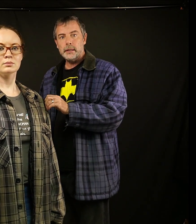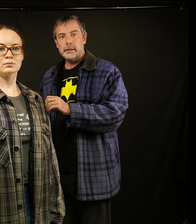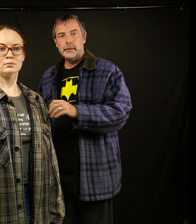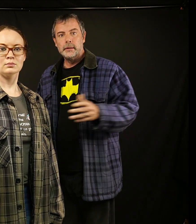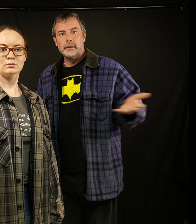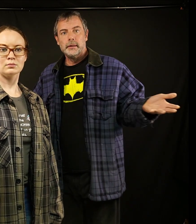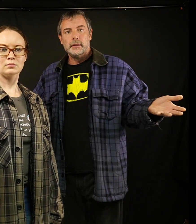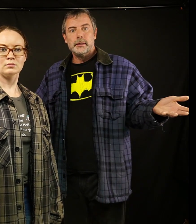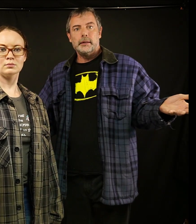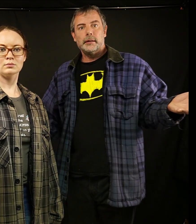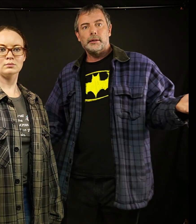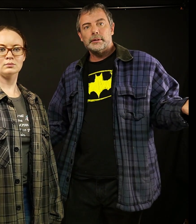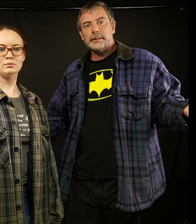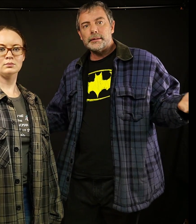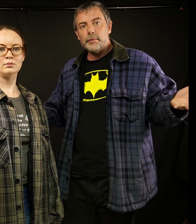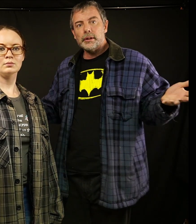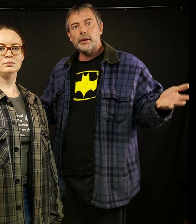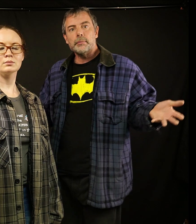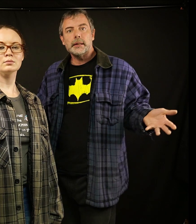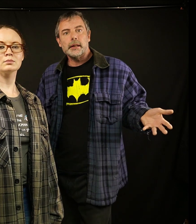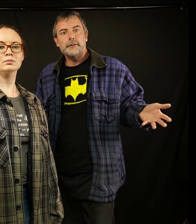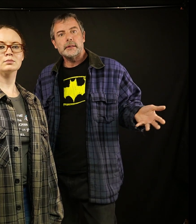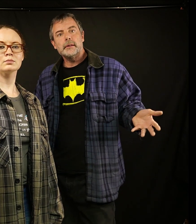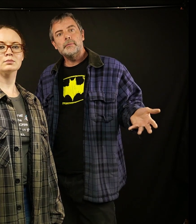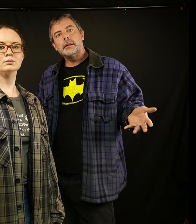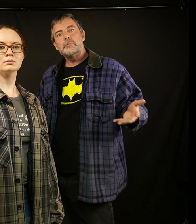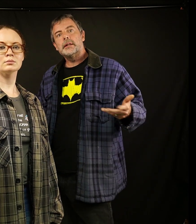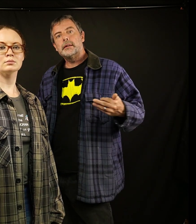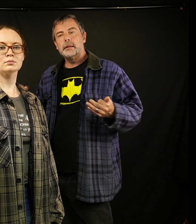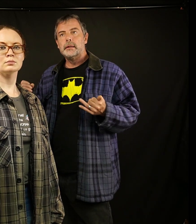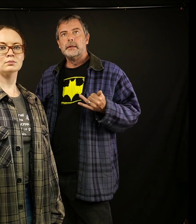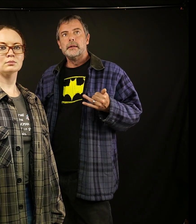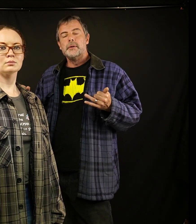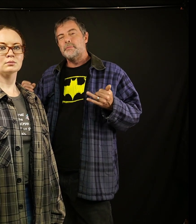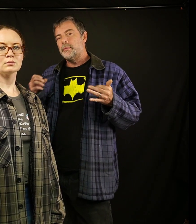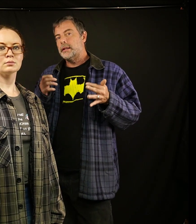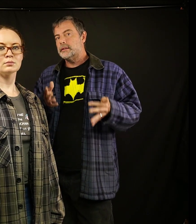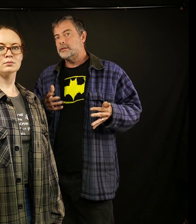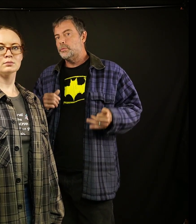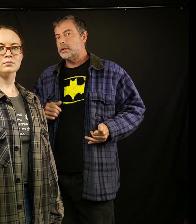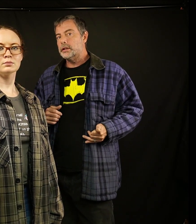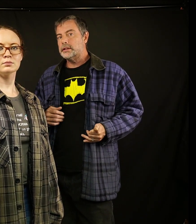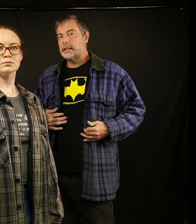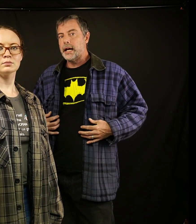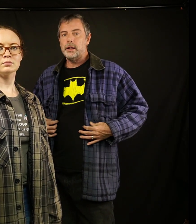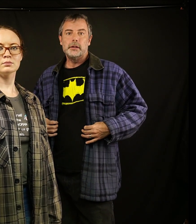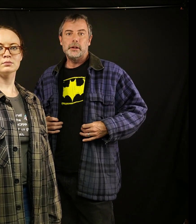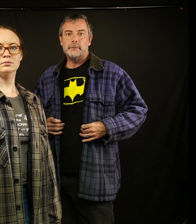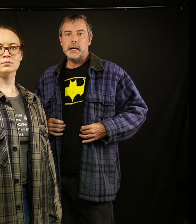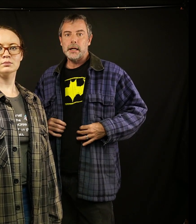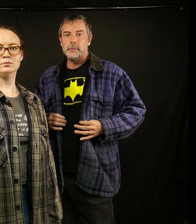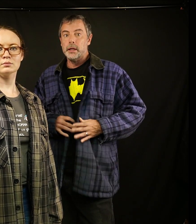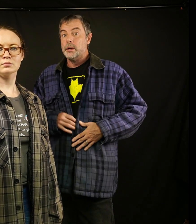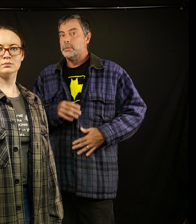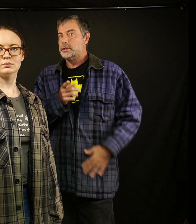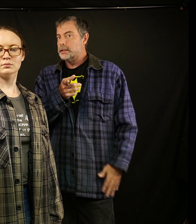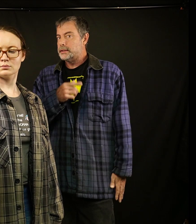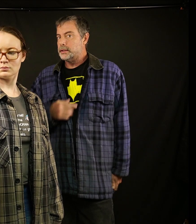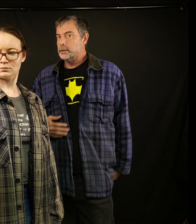you know just something a little bit different something a little bit maybe this is more your style and your vibe but you can still